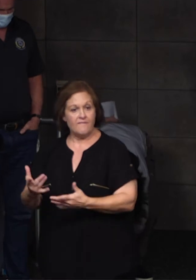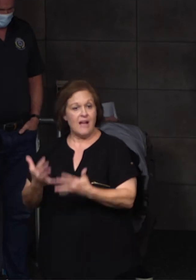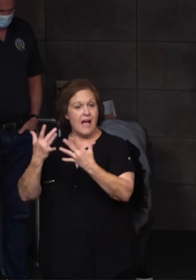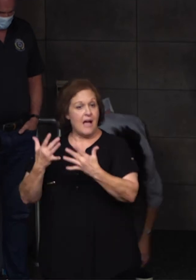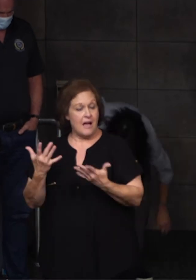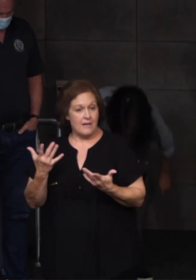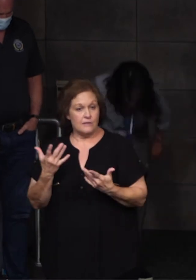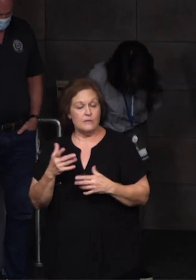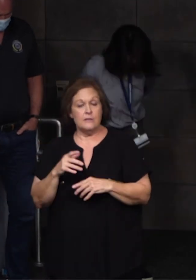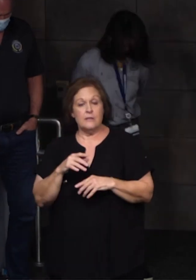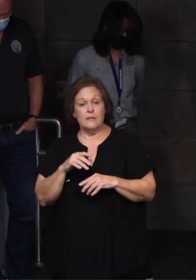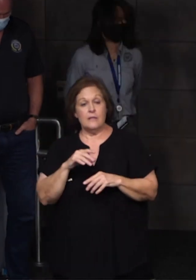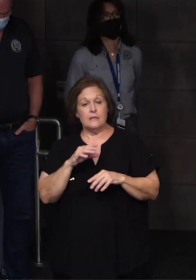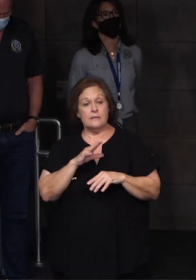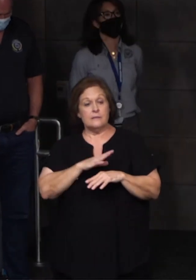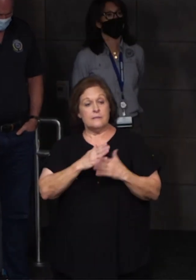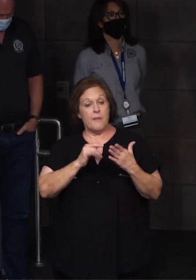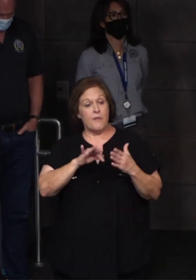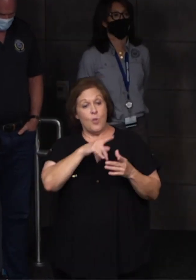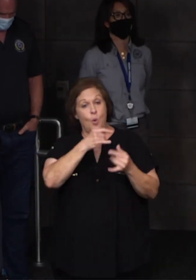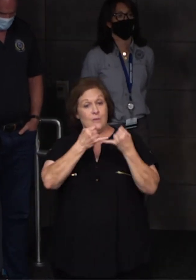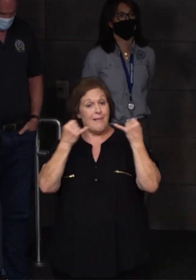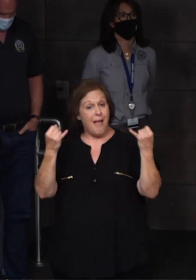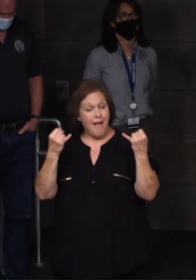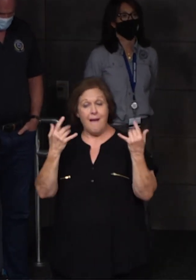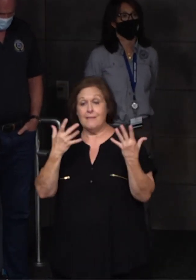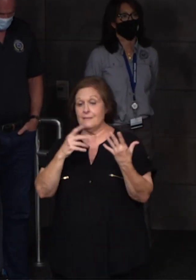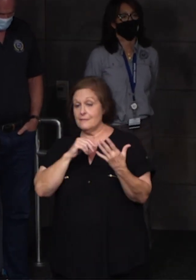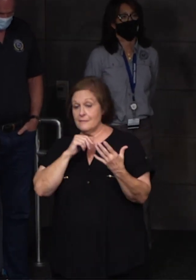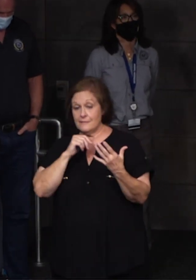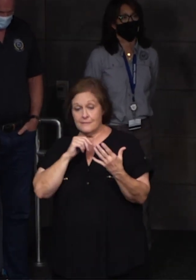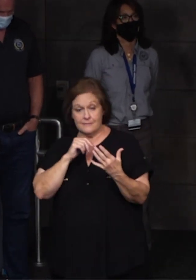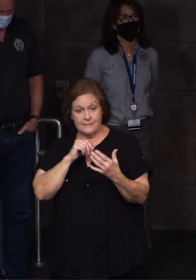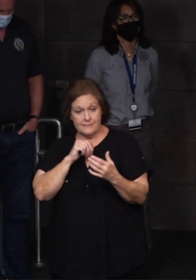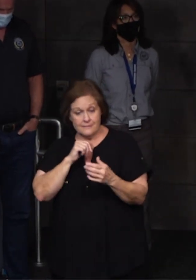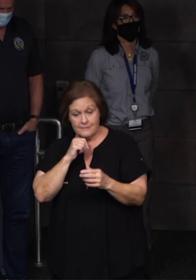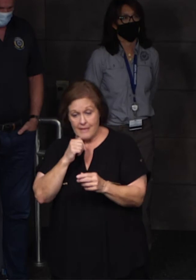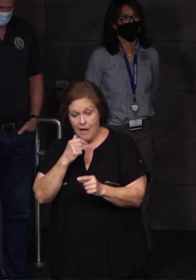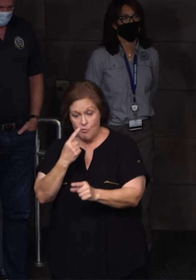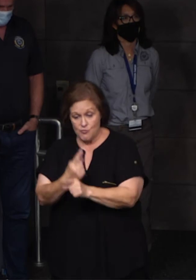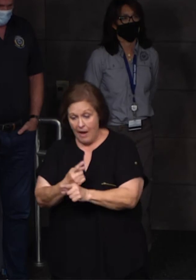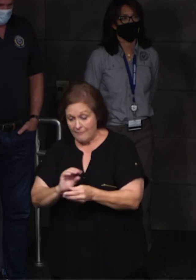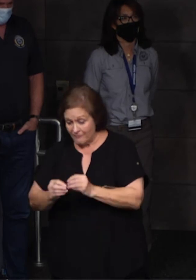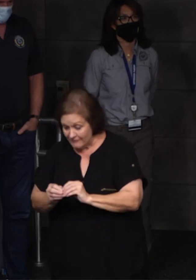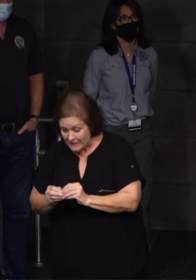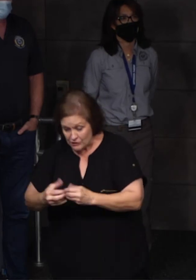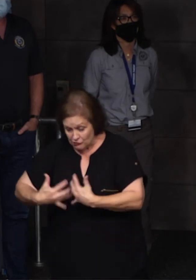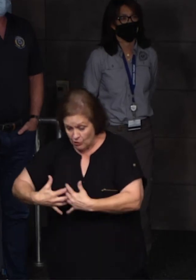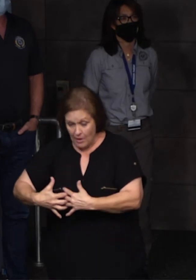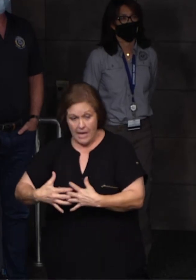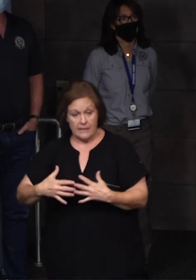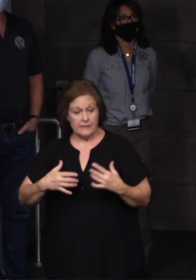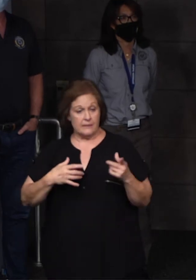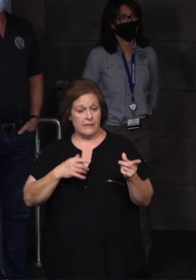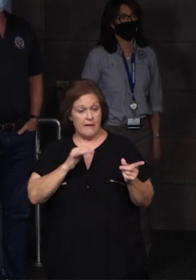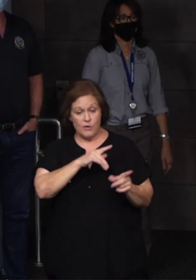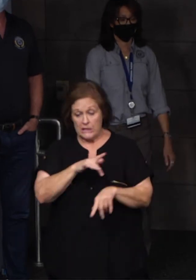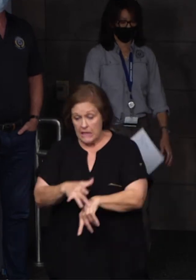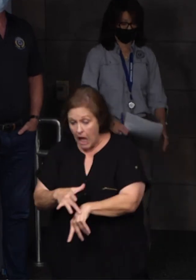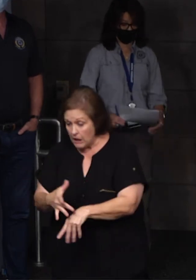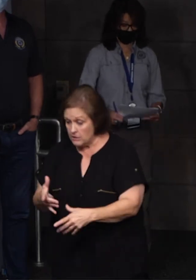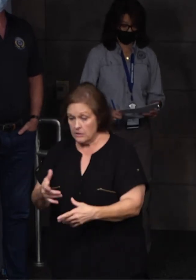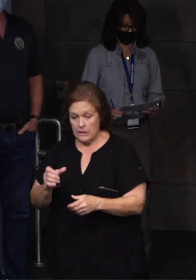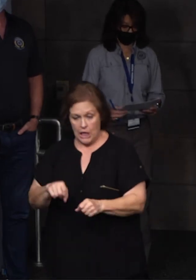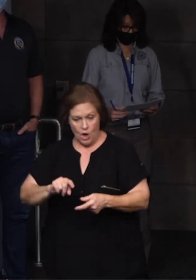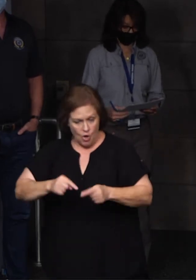those lines, an improperly stalled generator can cause backfeed. And if you touch it, it could harm you, if not kill